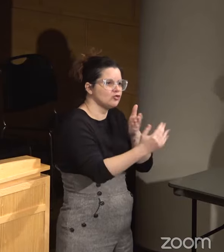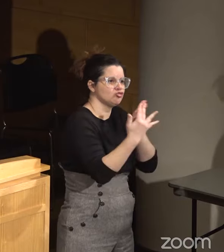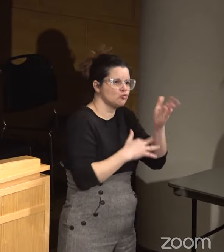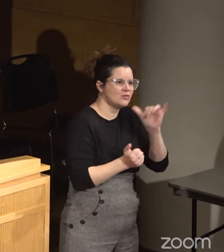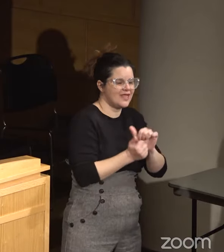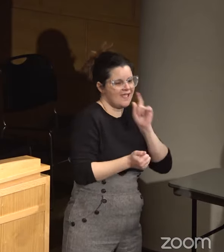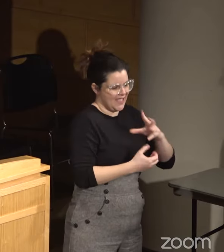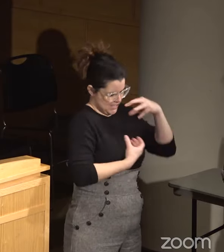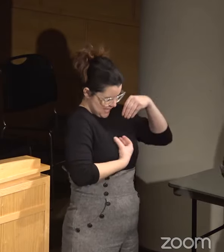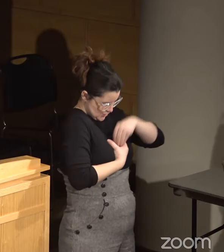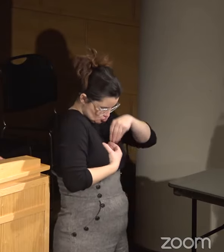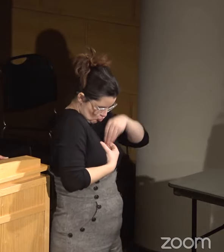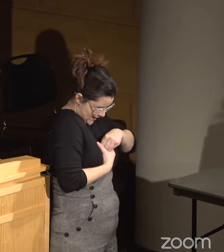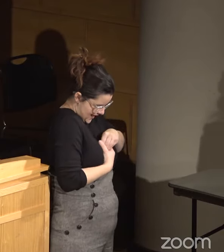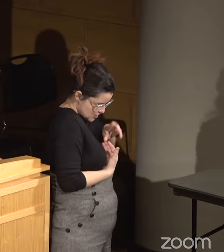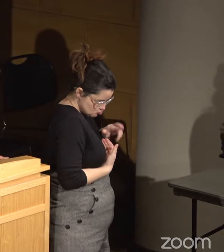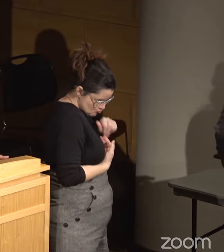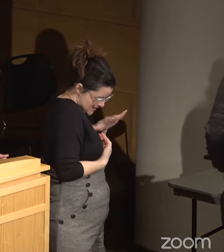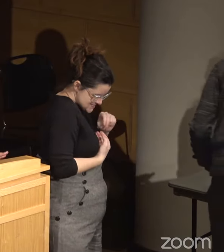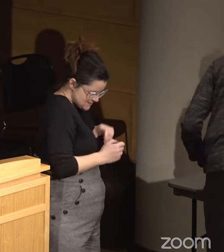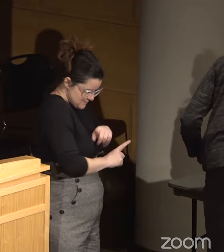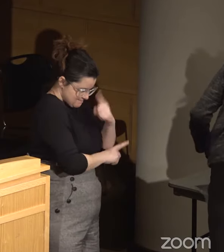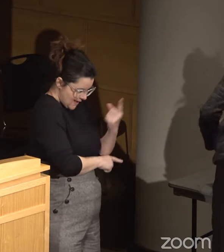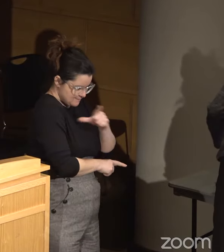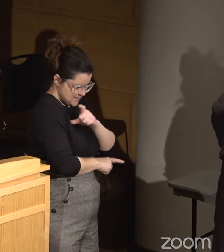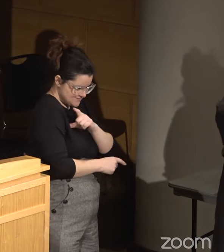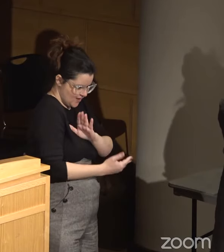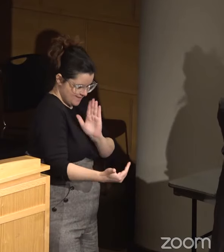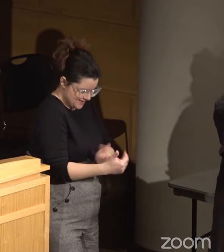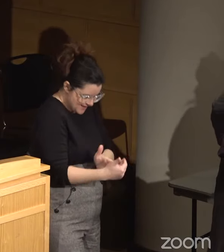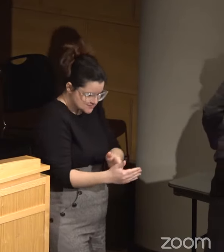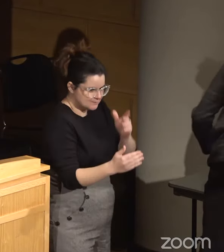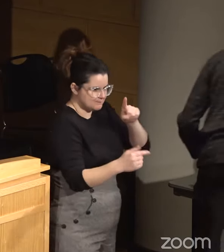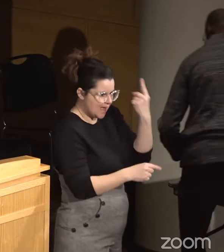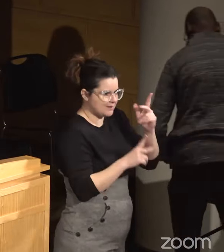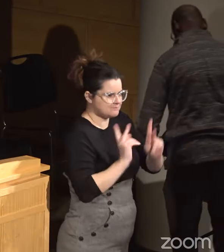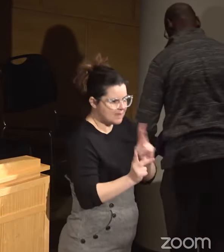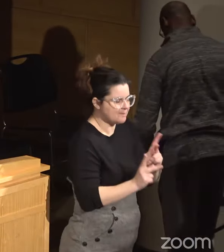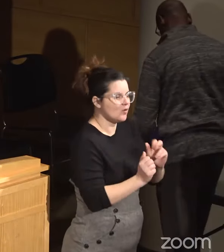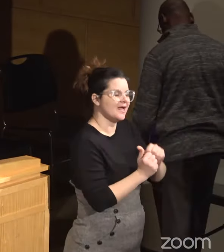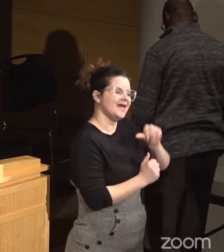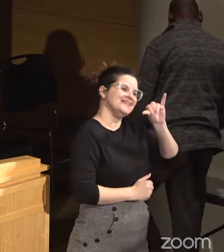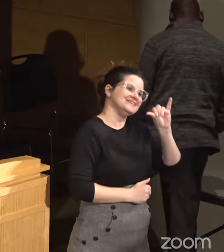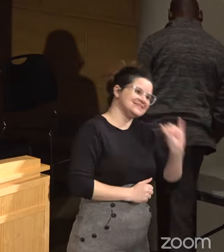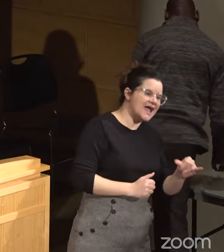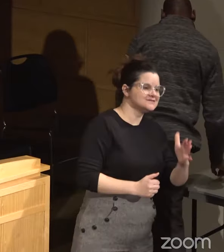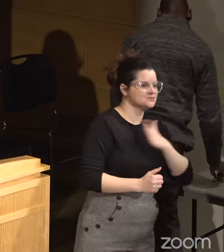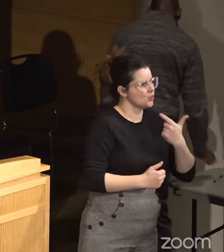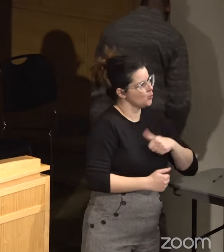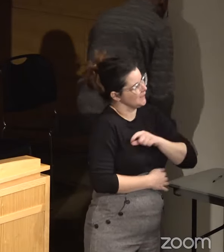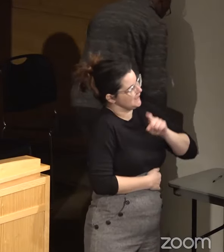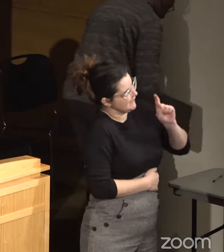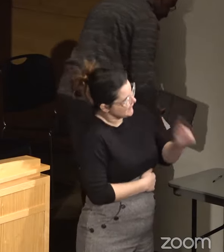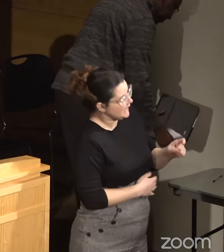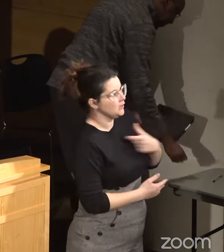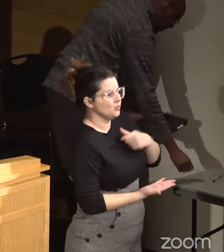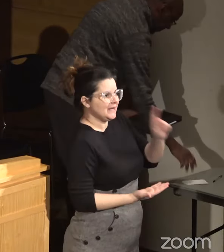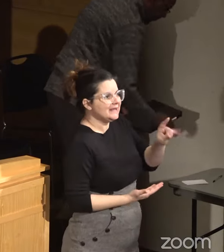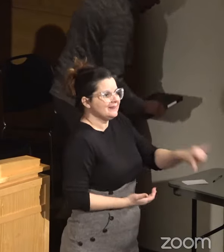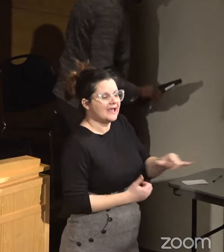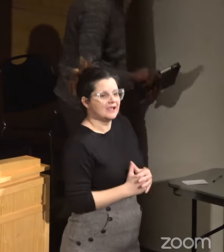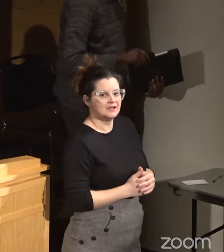internalize racism that black police officers have against black people? So that's what we need. We need that.